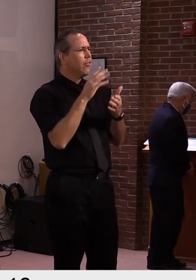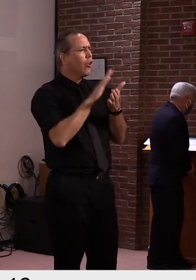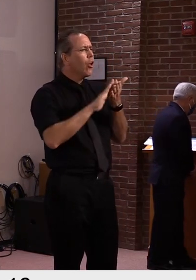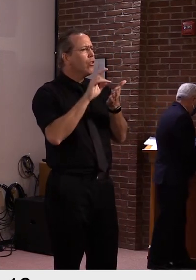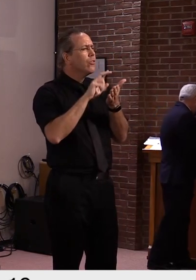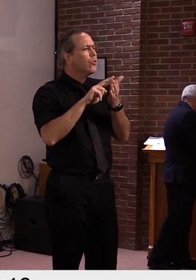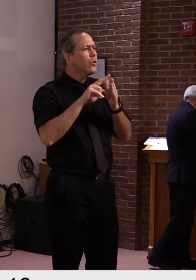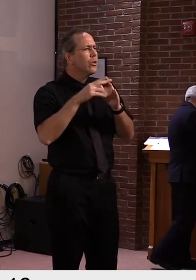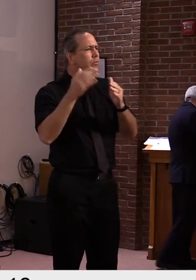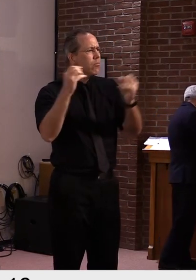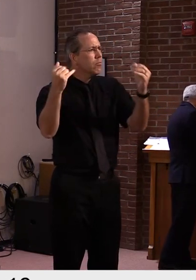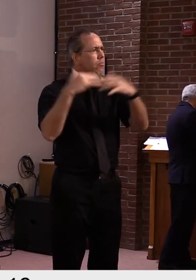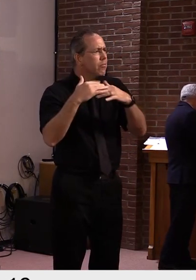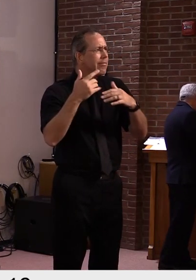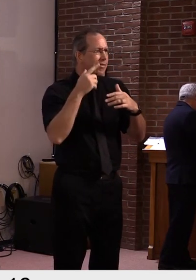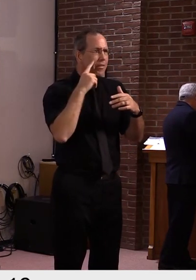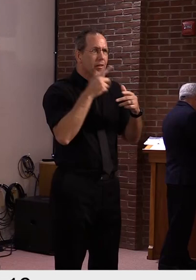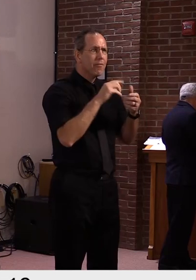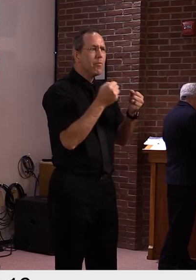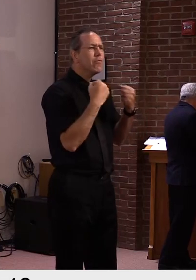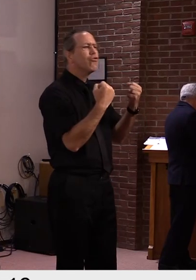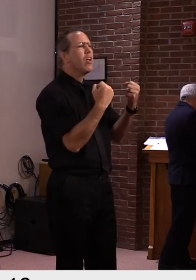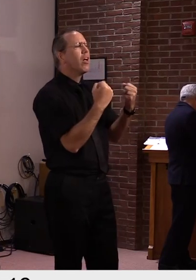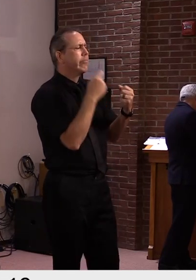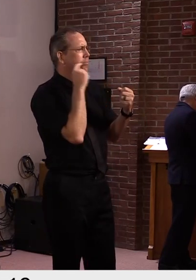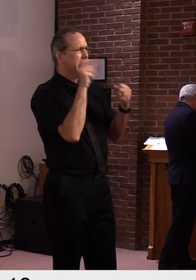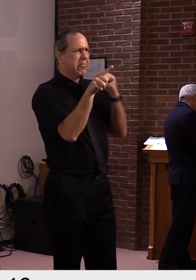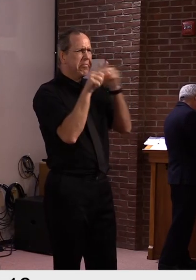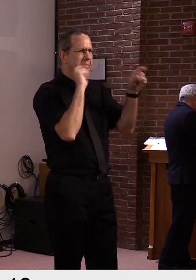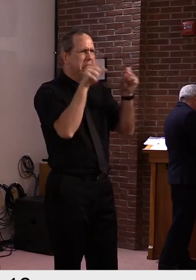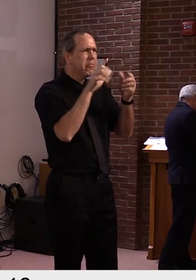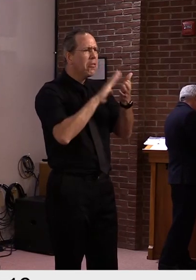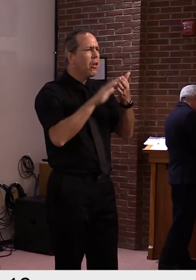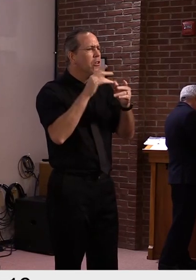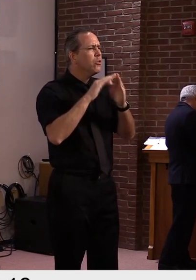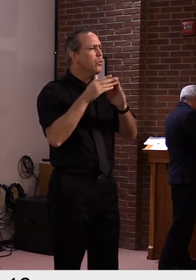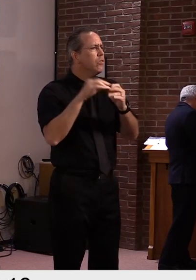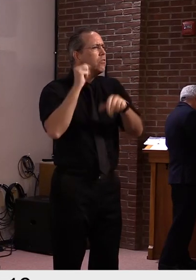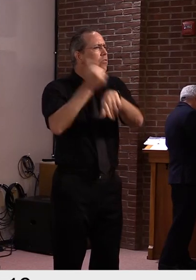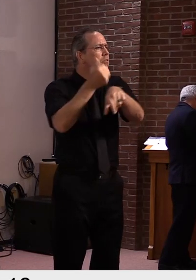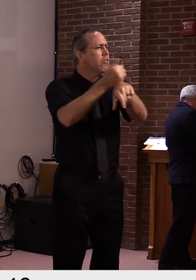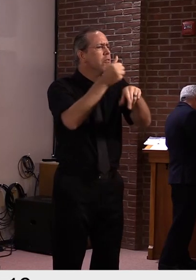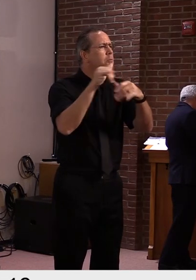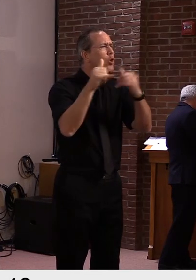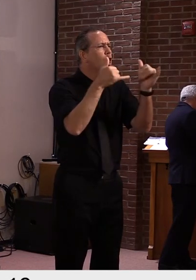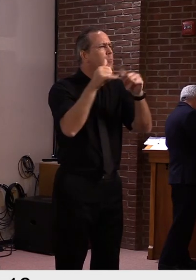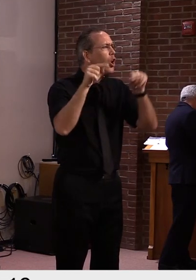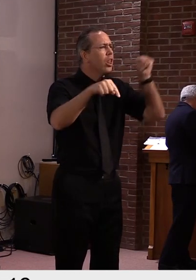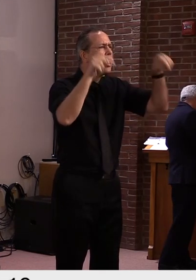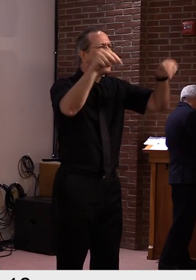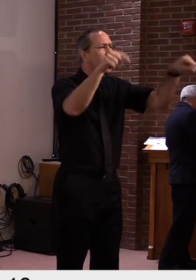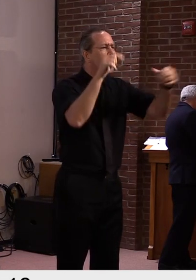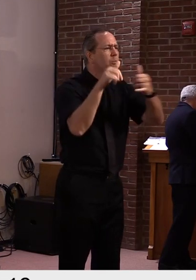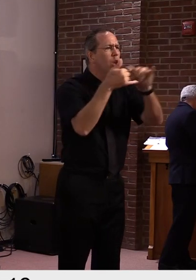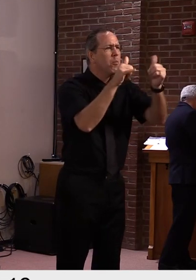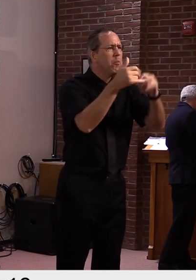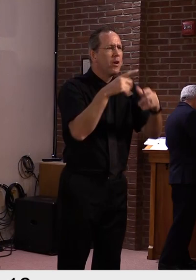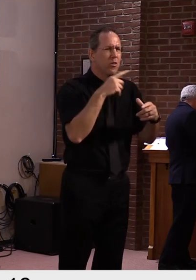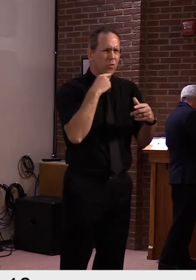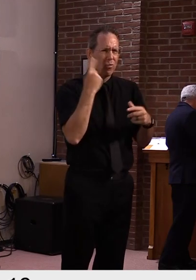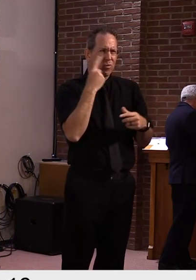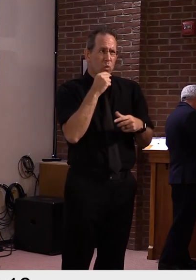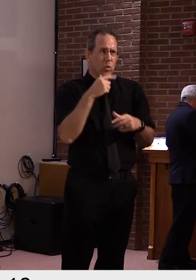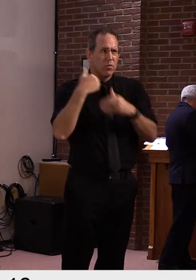know, will people be able to police those or will that be on the college for policing those or the town? Uh, I think it's going to be a combination